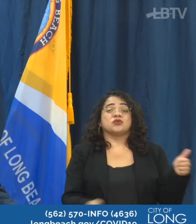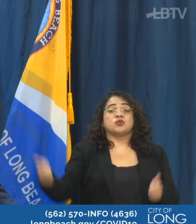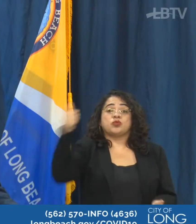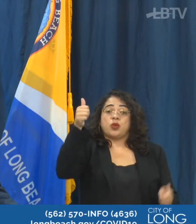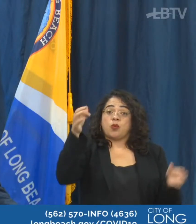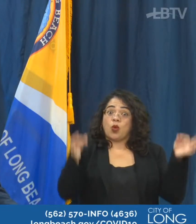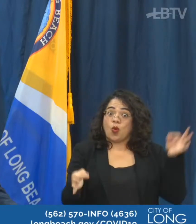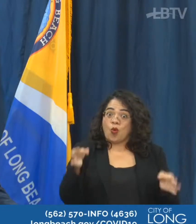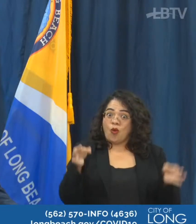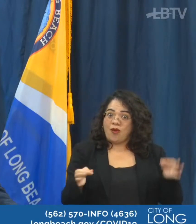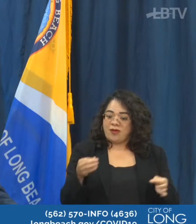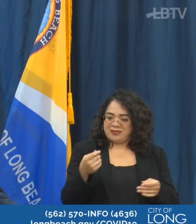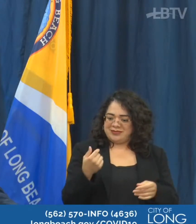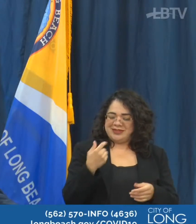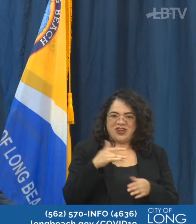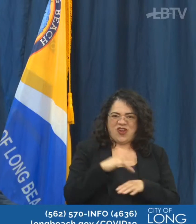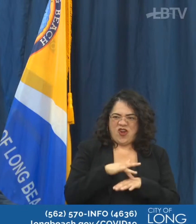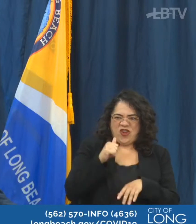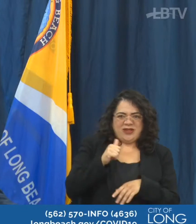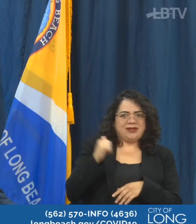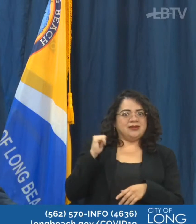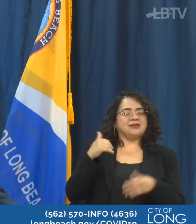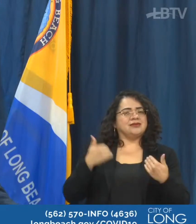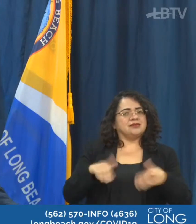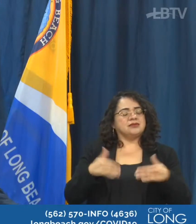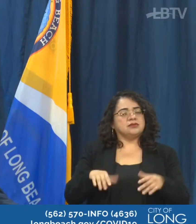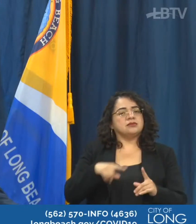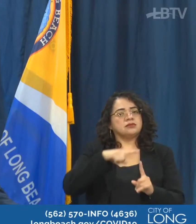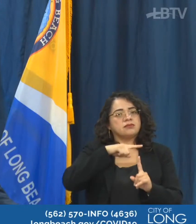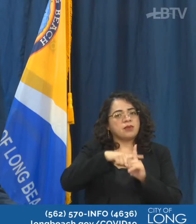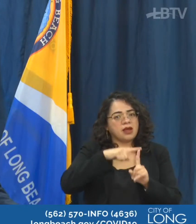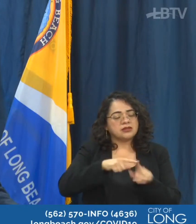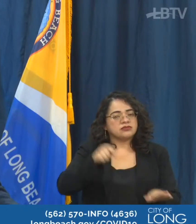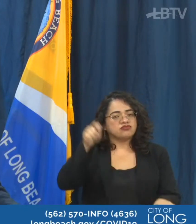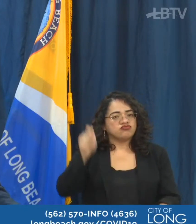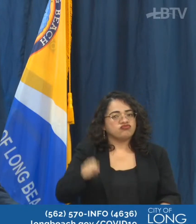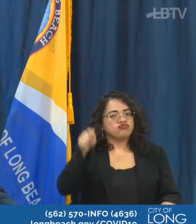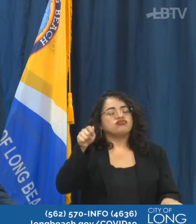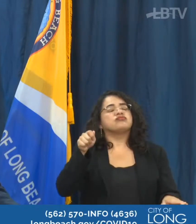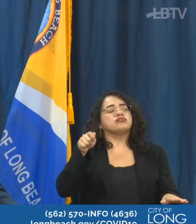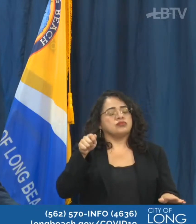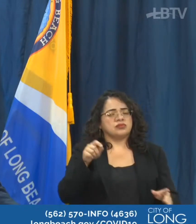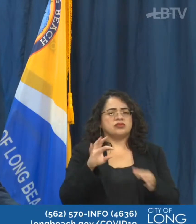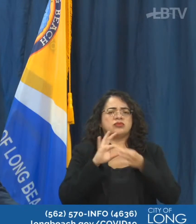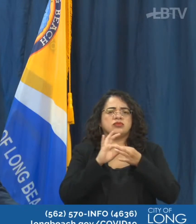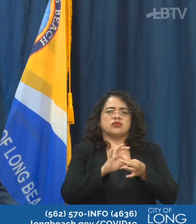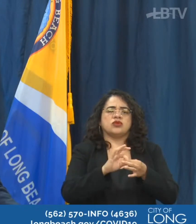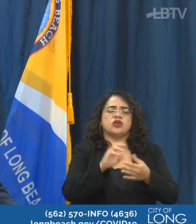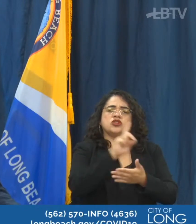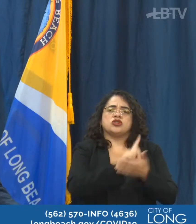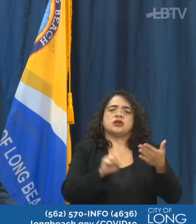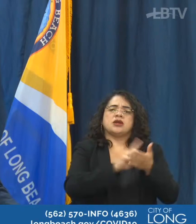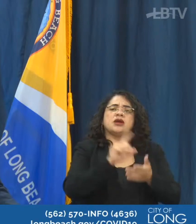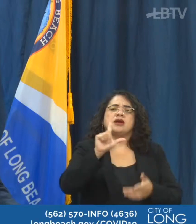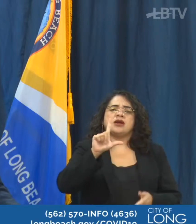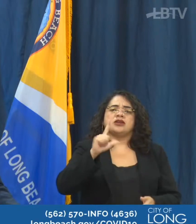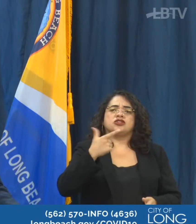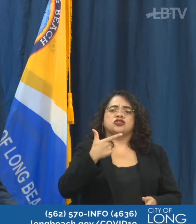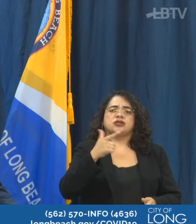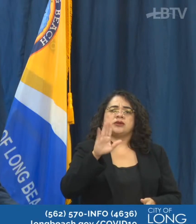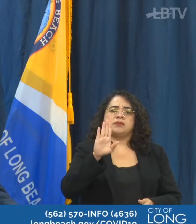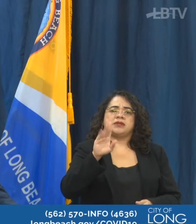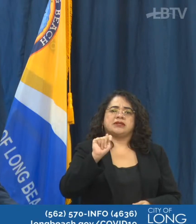had a very positive ruling as it relates to discrimination against LGBTQ people,